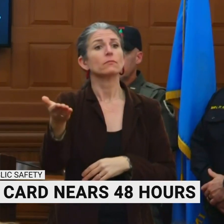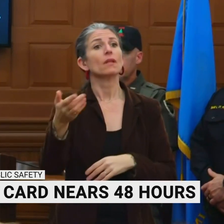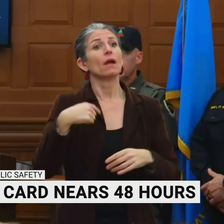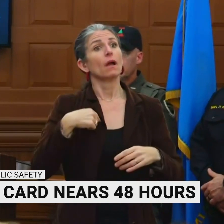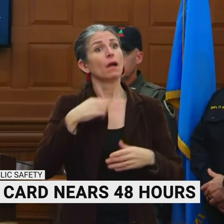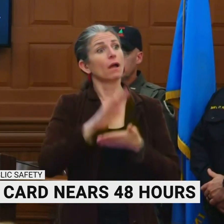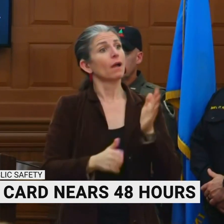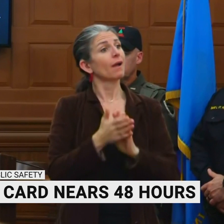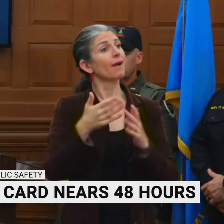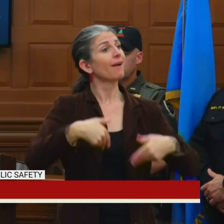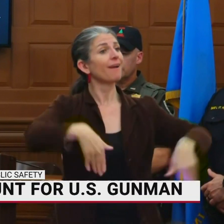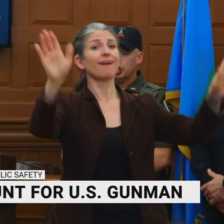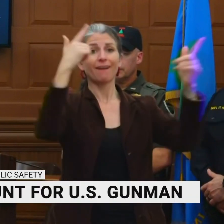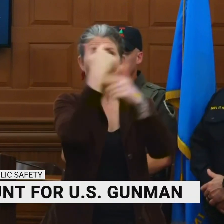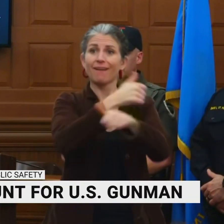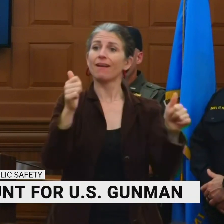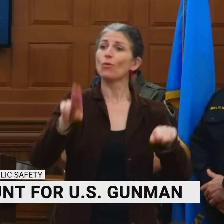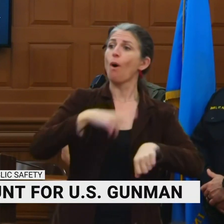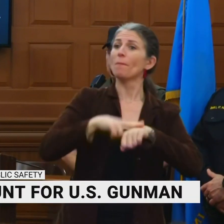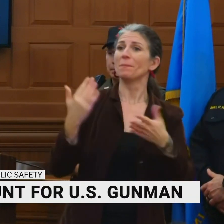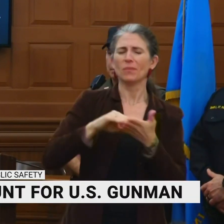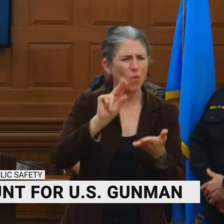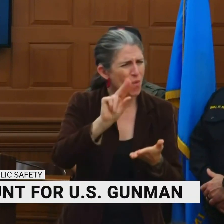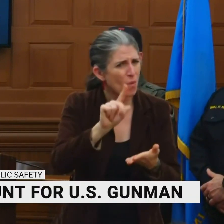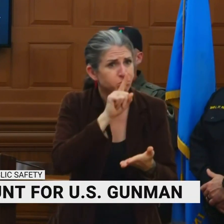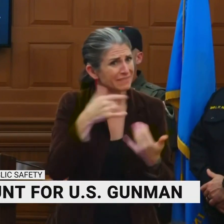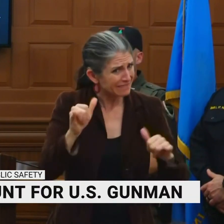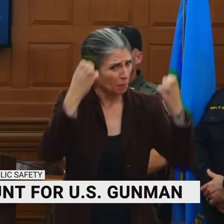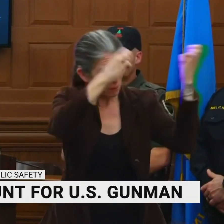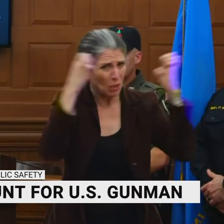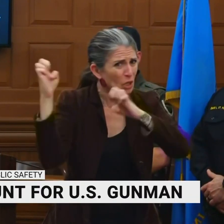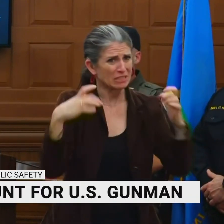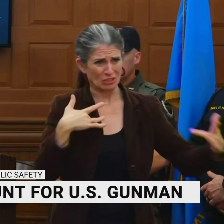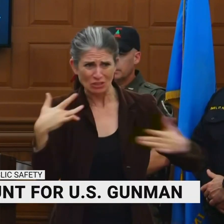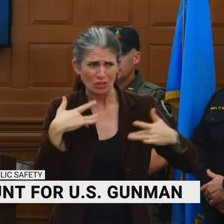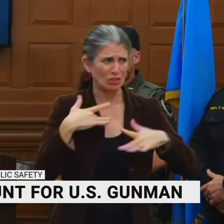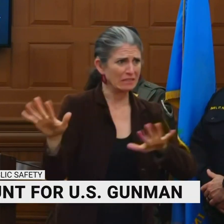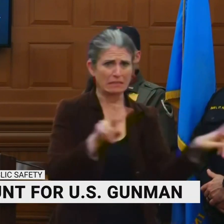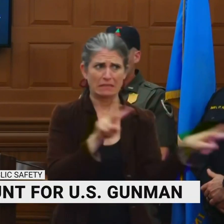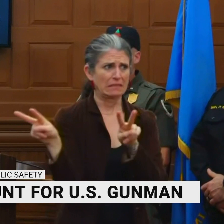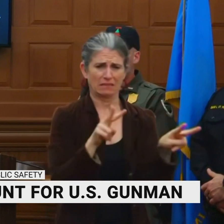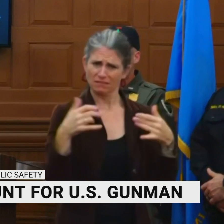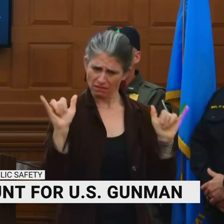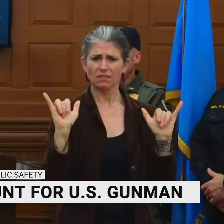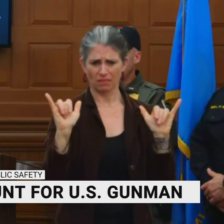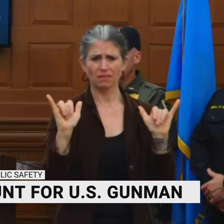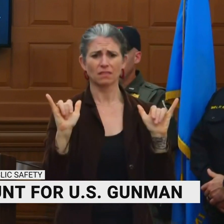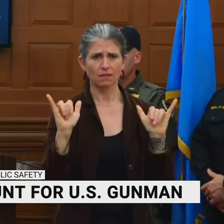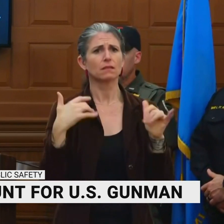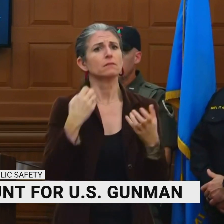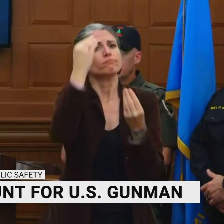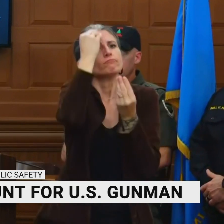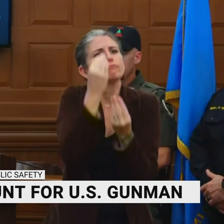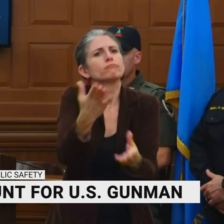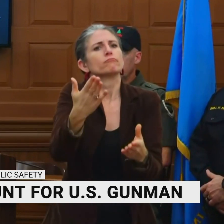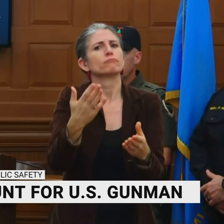folks, we want our residents to remain vigilant and to pay attention to what we share for information. I, again, focus on what